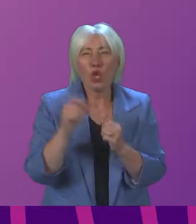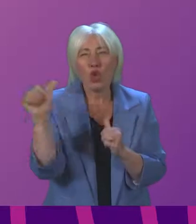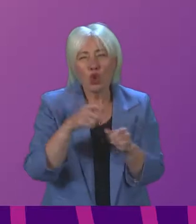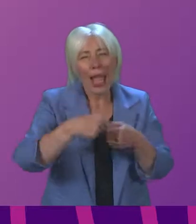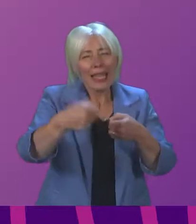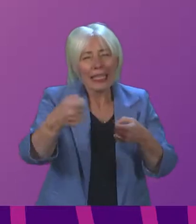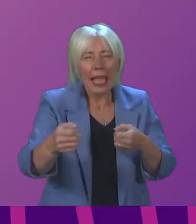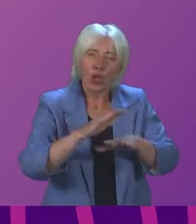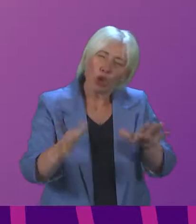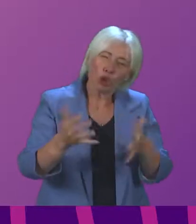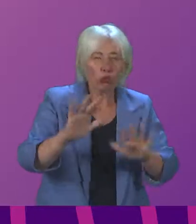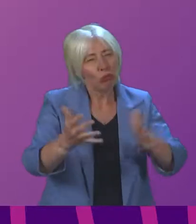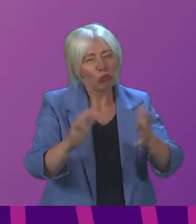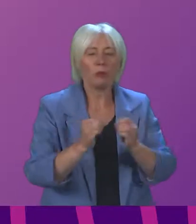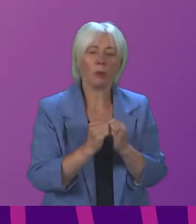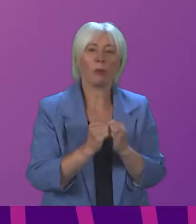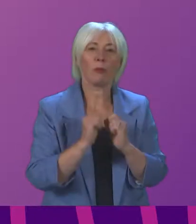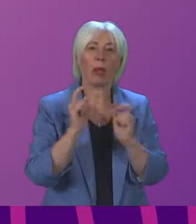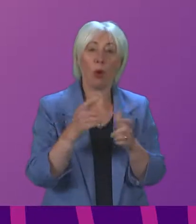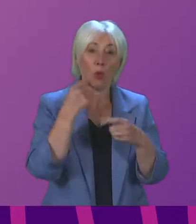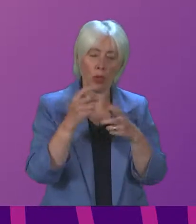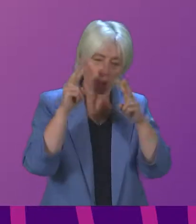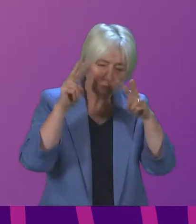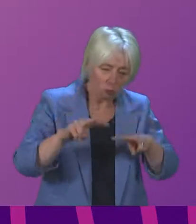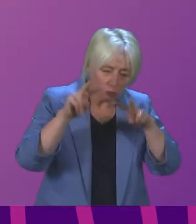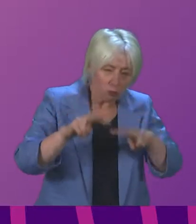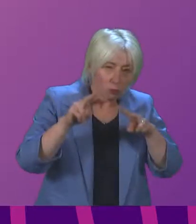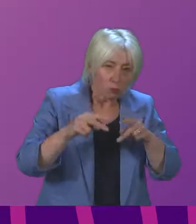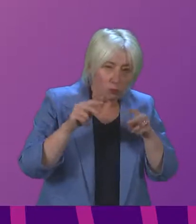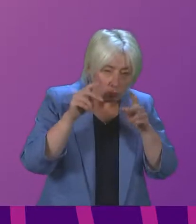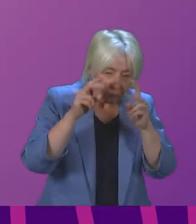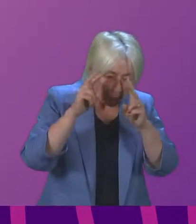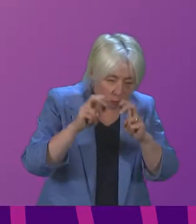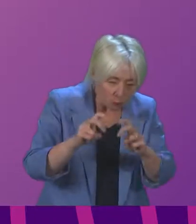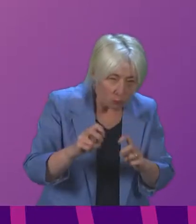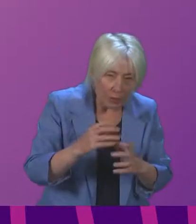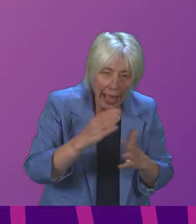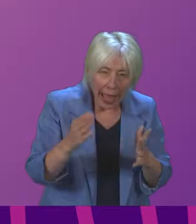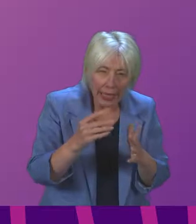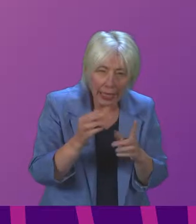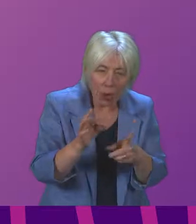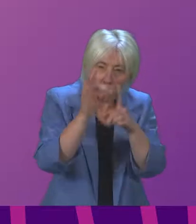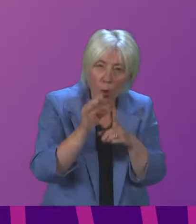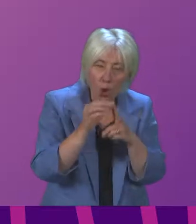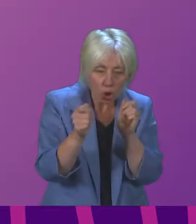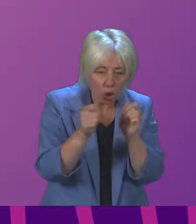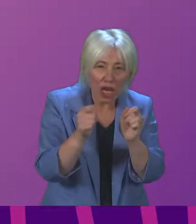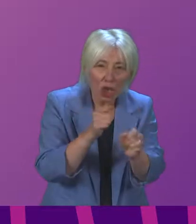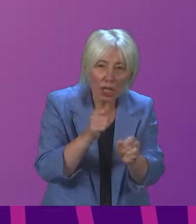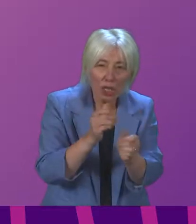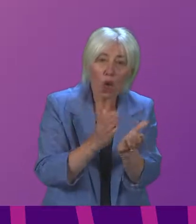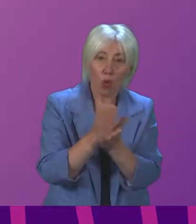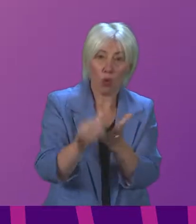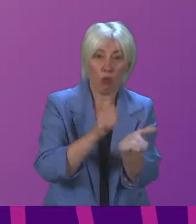We will continue to pay close attention to that debate and scrutinise any proposed changes to the scheme through the